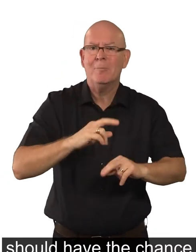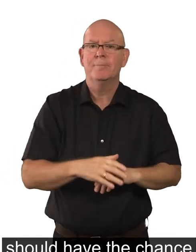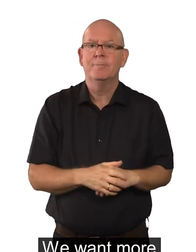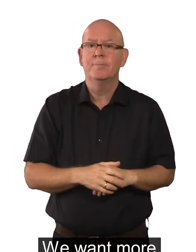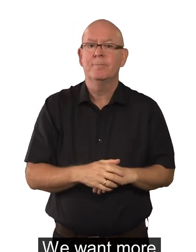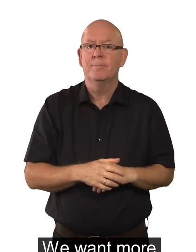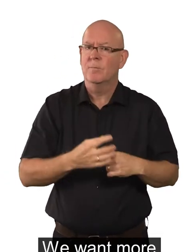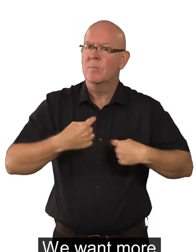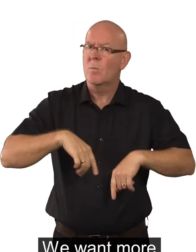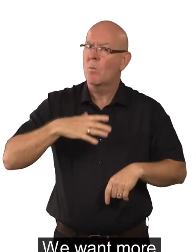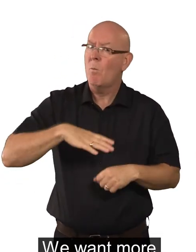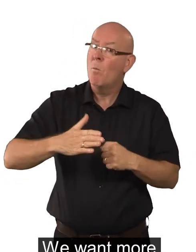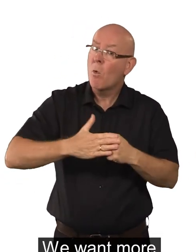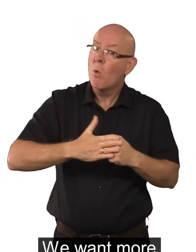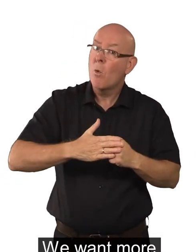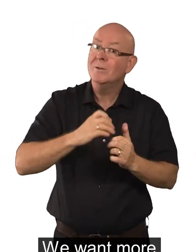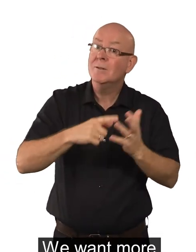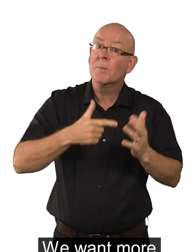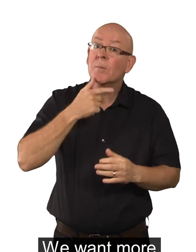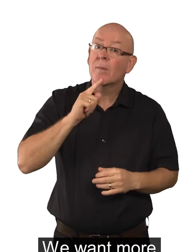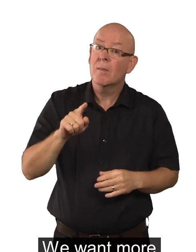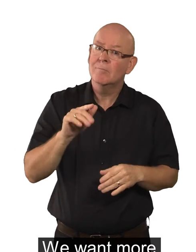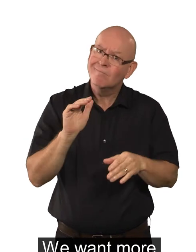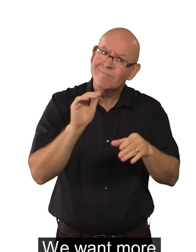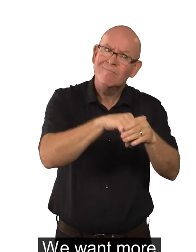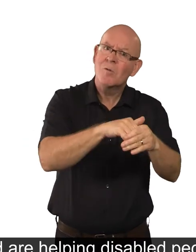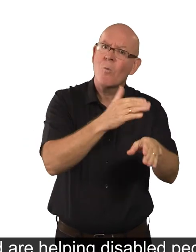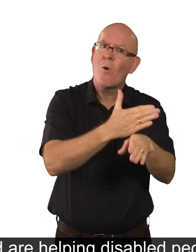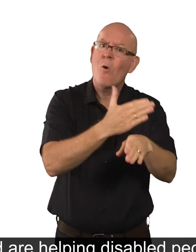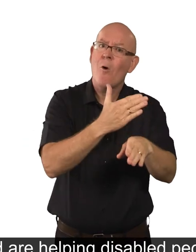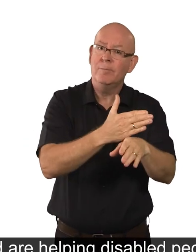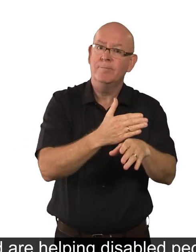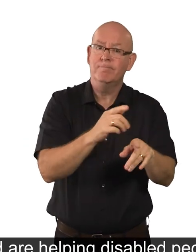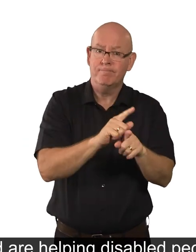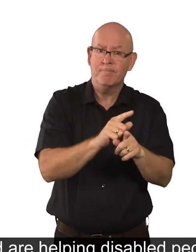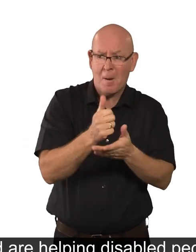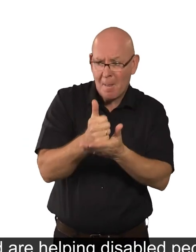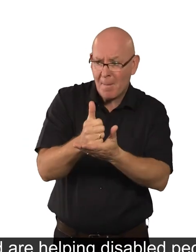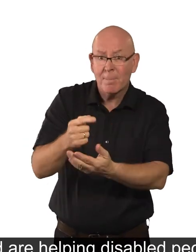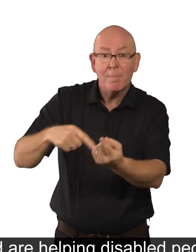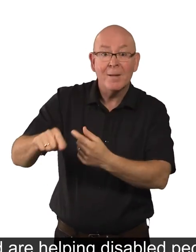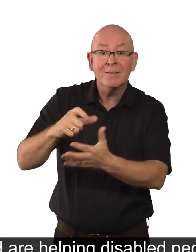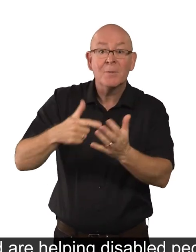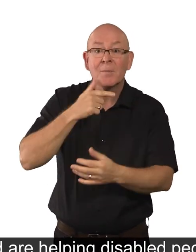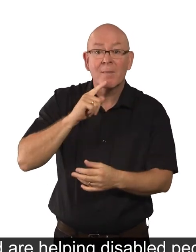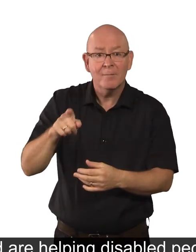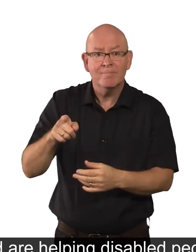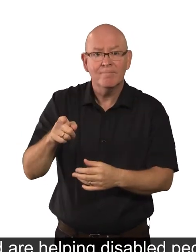We want more disabled people to be in work, and are helping disabled people get a job